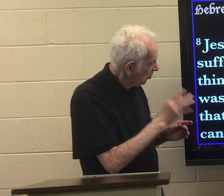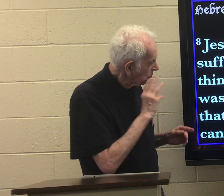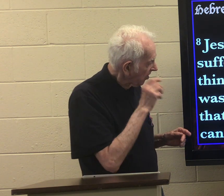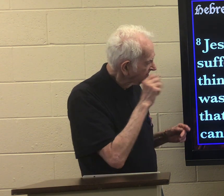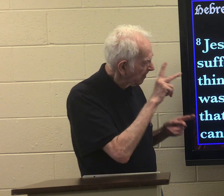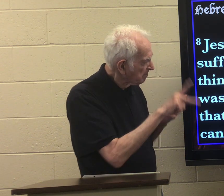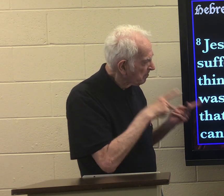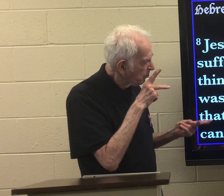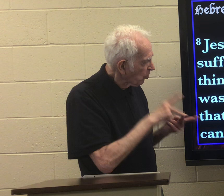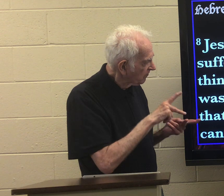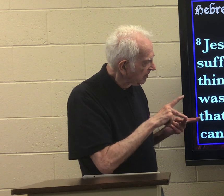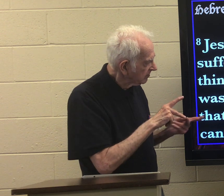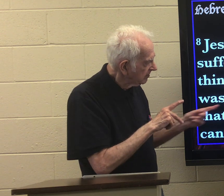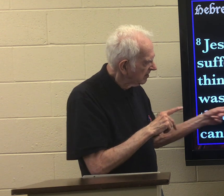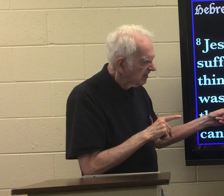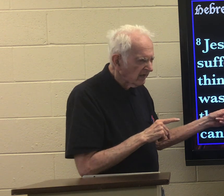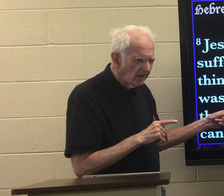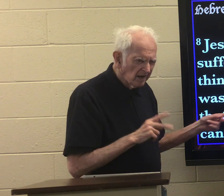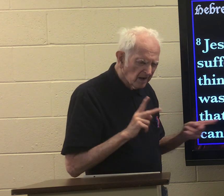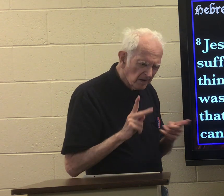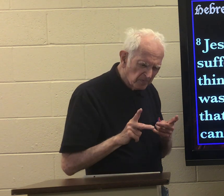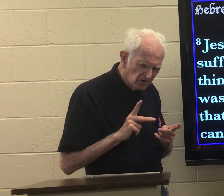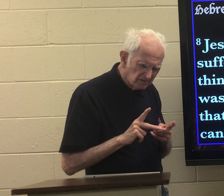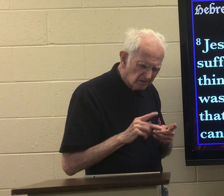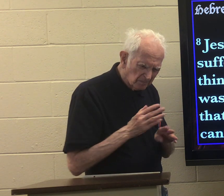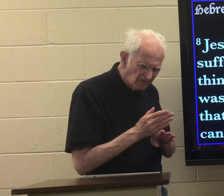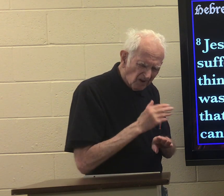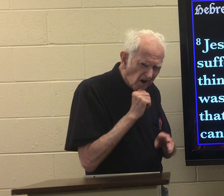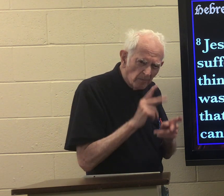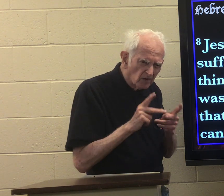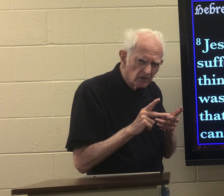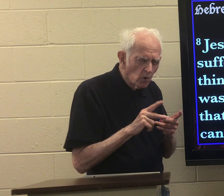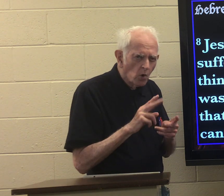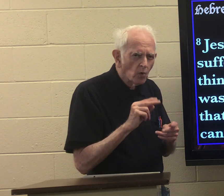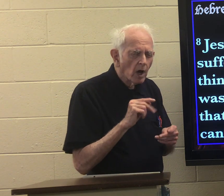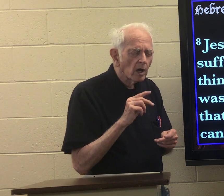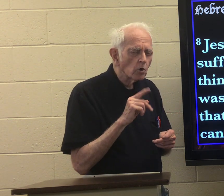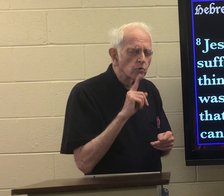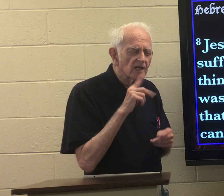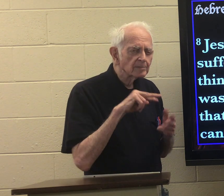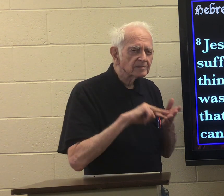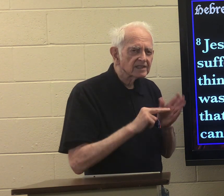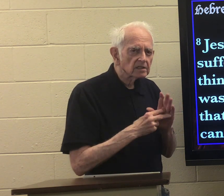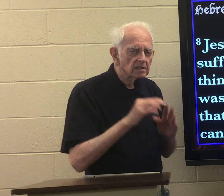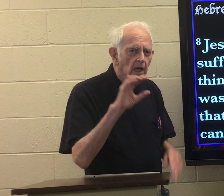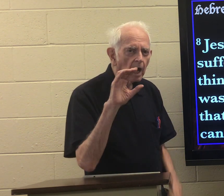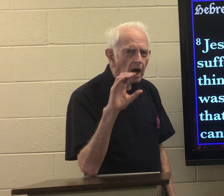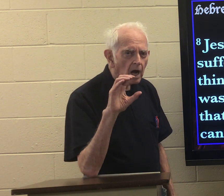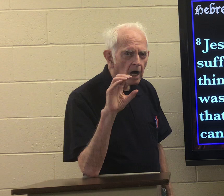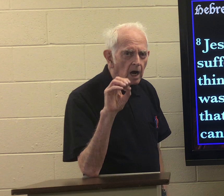then Jesus was perfect perfect before it doesn't say it's perfect really it means